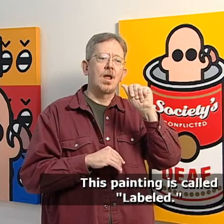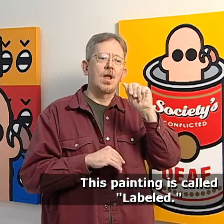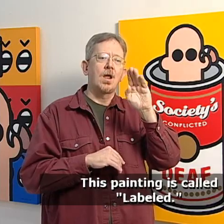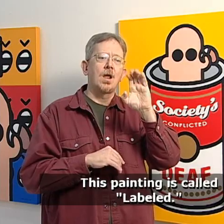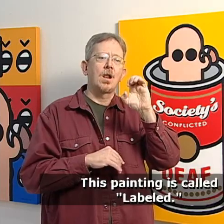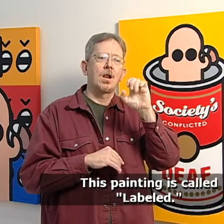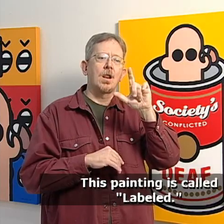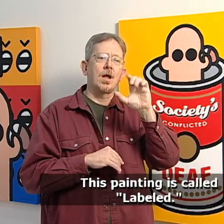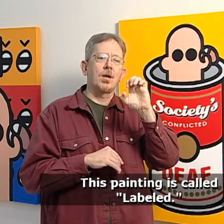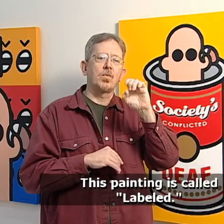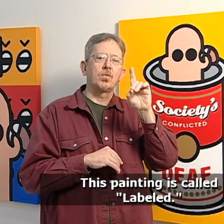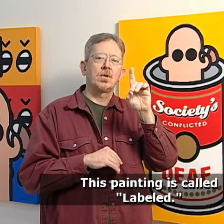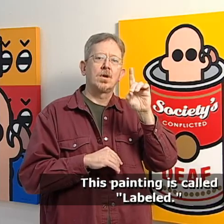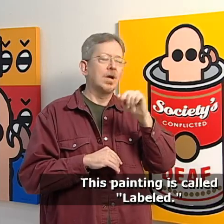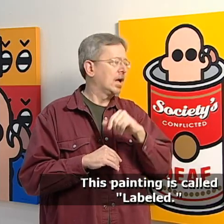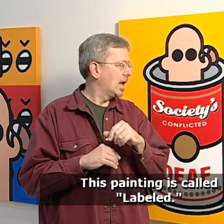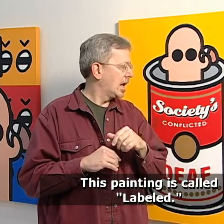This painting is called labeled.